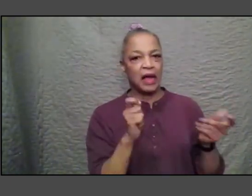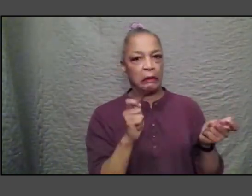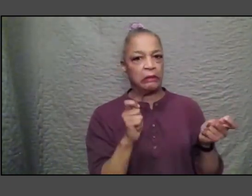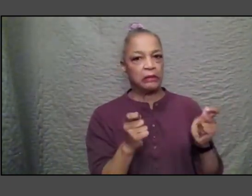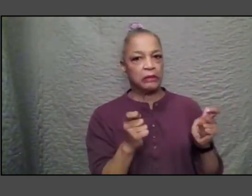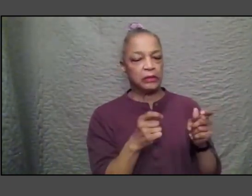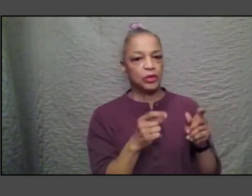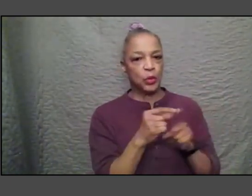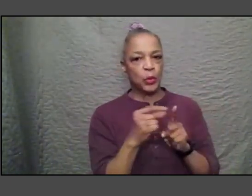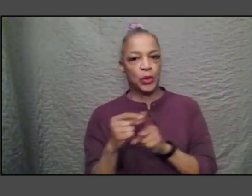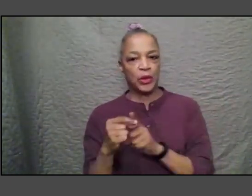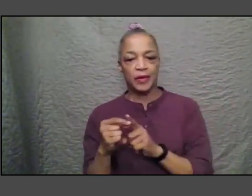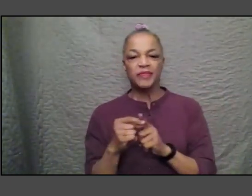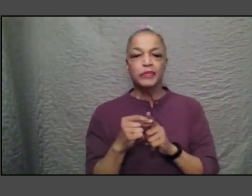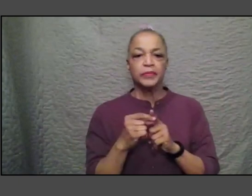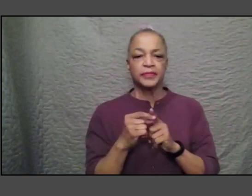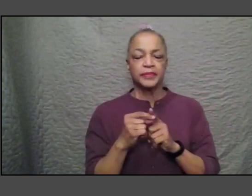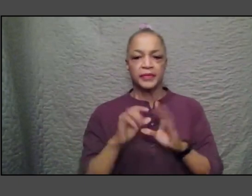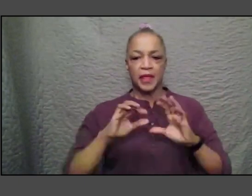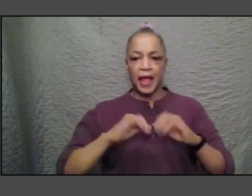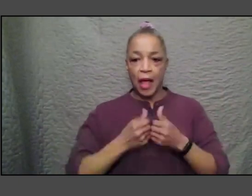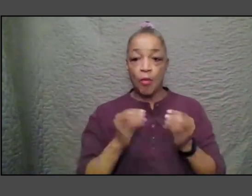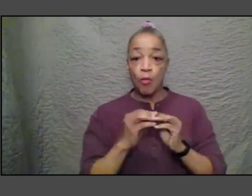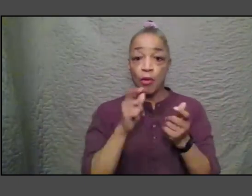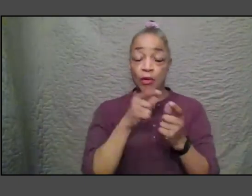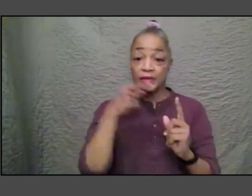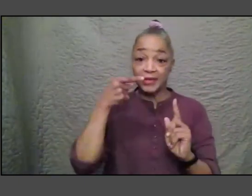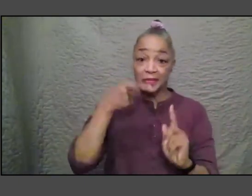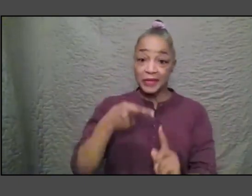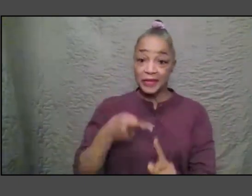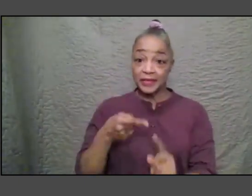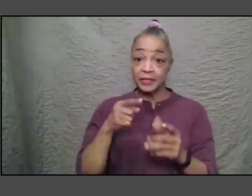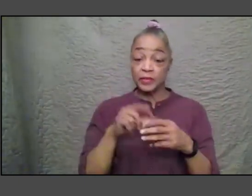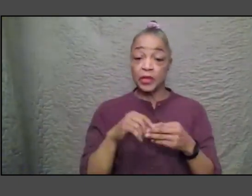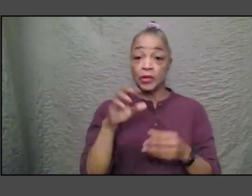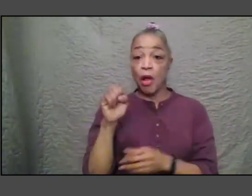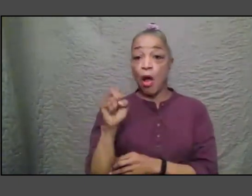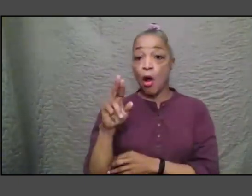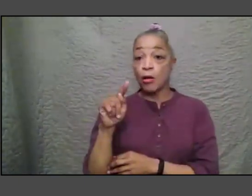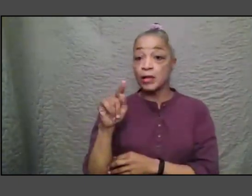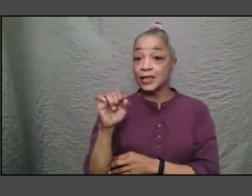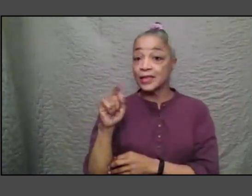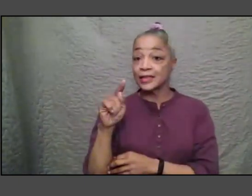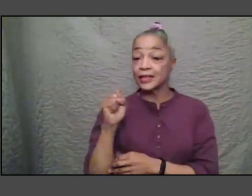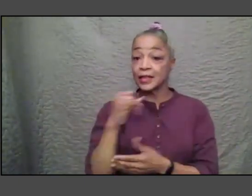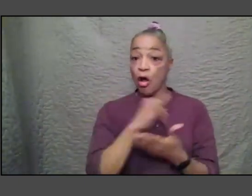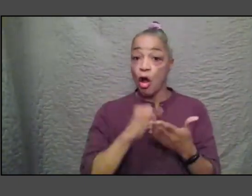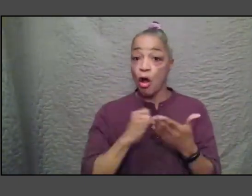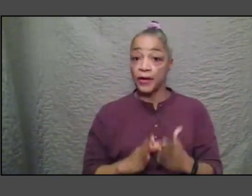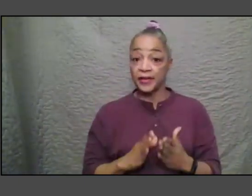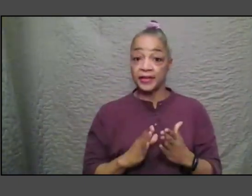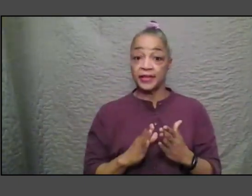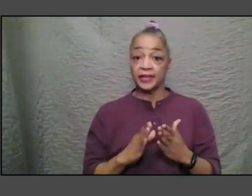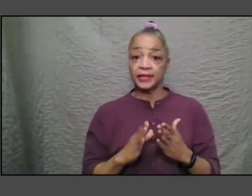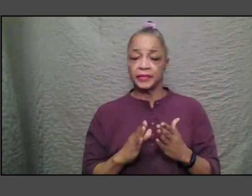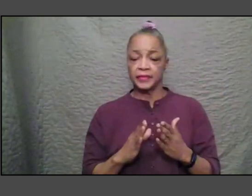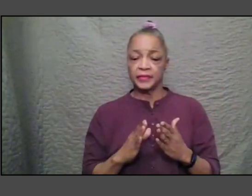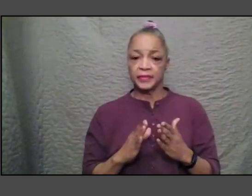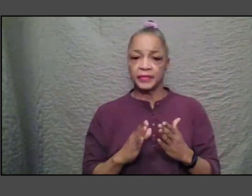more specifically even about artists how are each of us uh supporting the work of artists